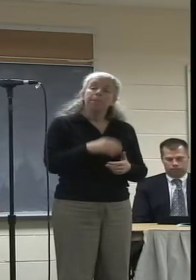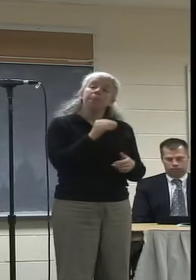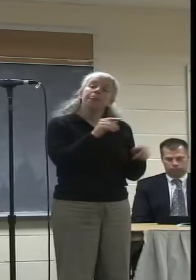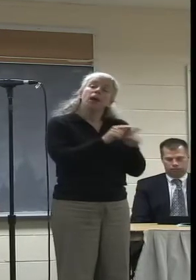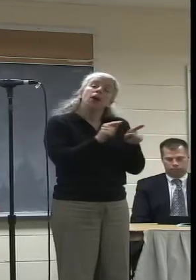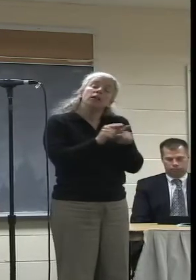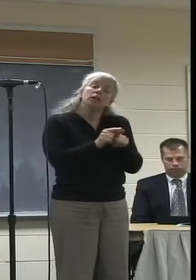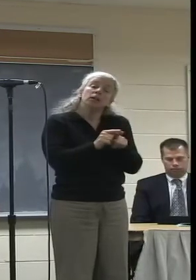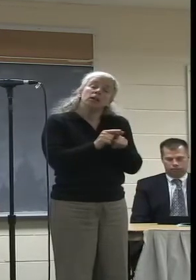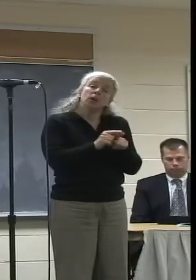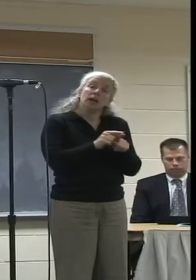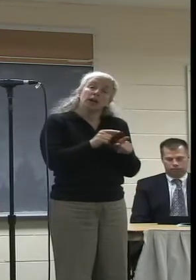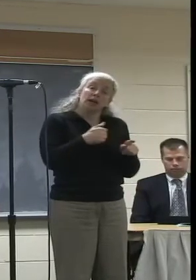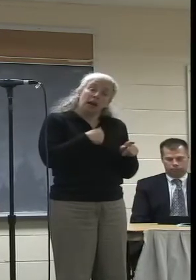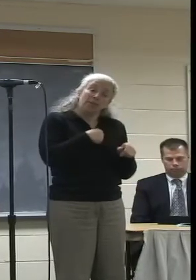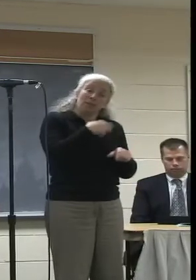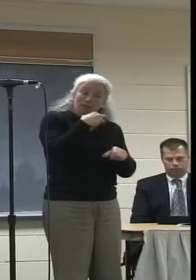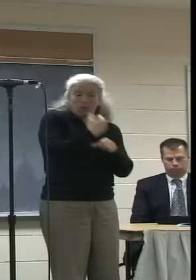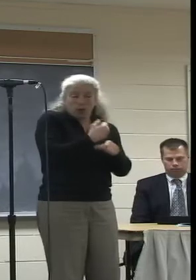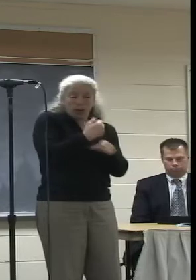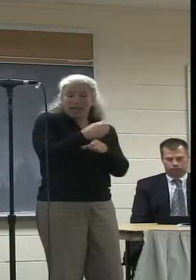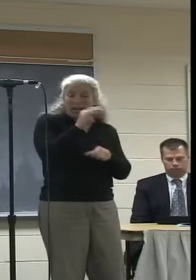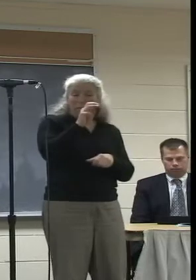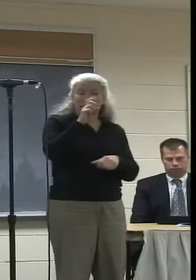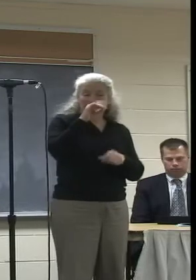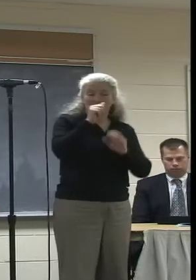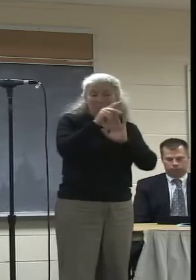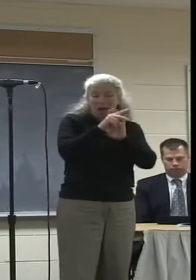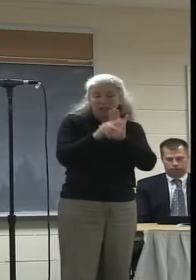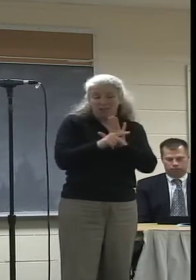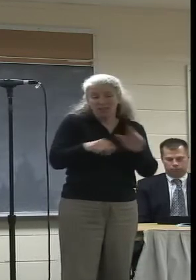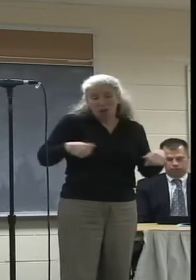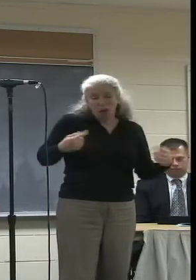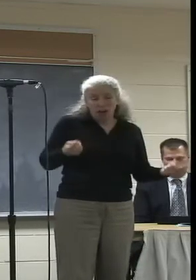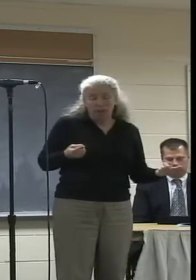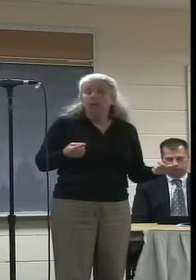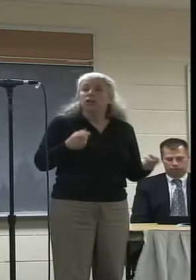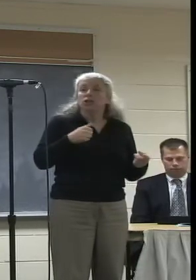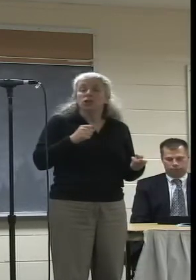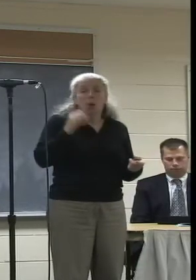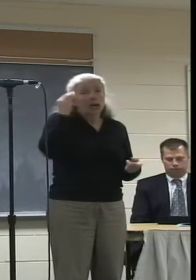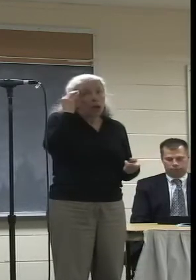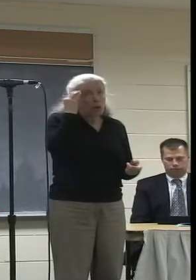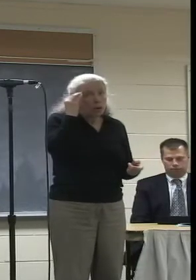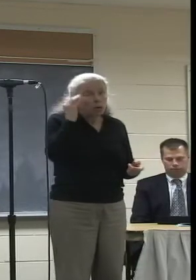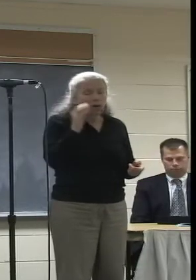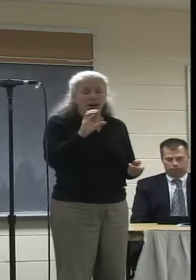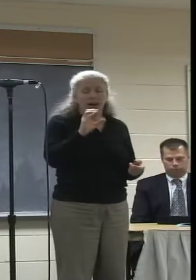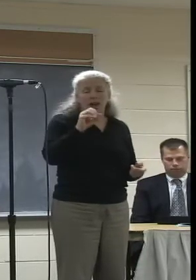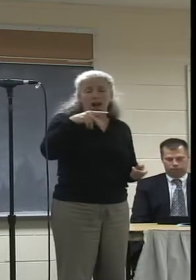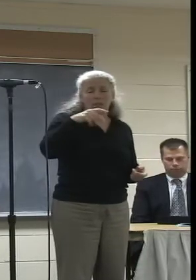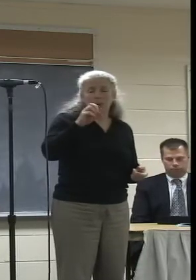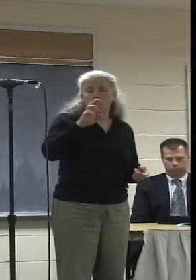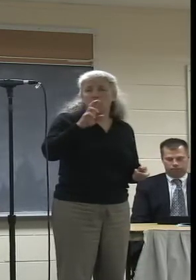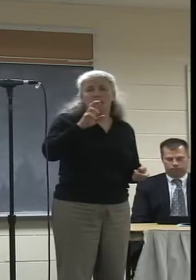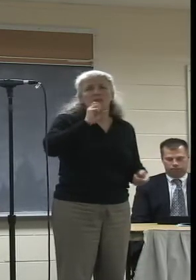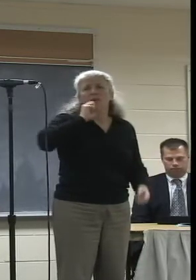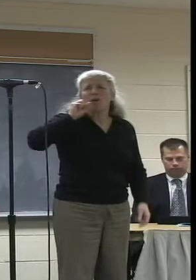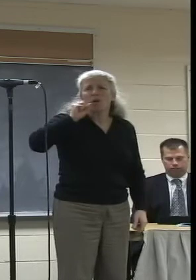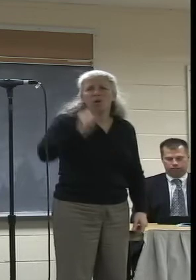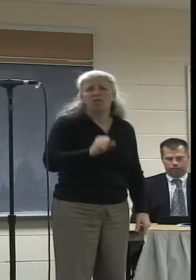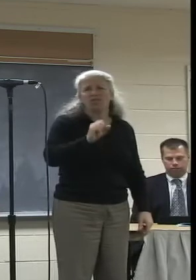being in media policy, as long as I have, I know that, as we've been talking about, copper wires are very outdated.